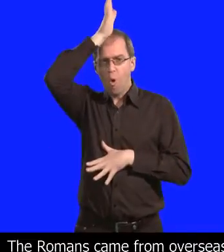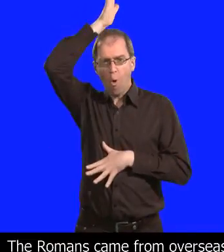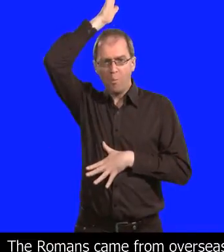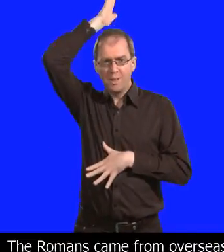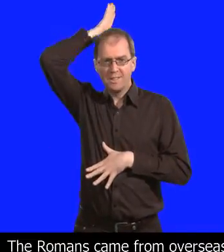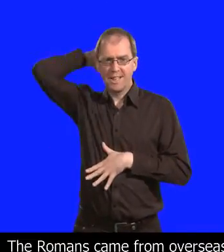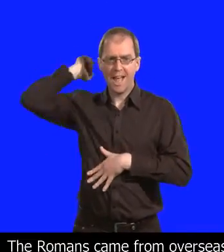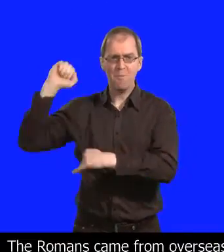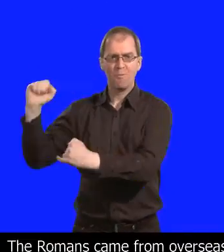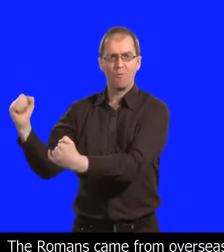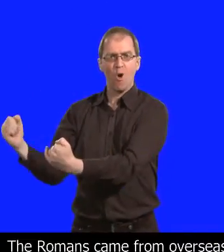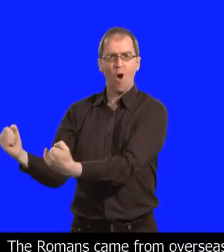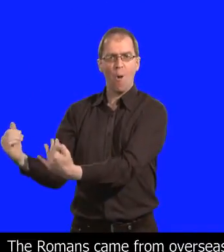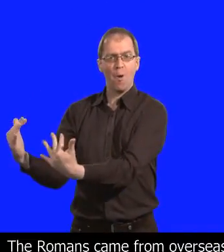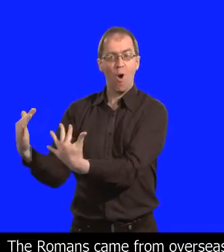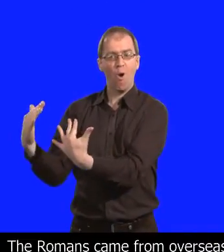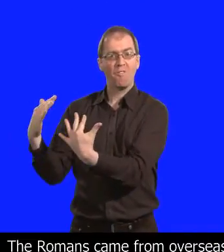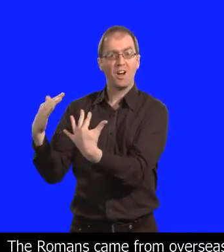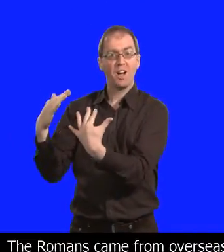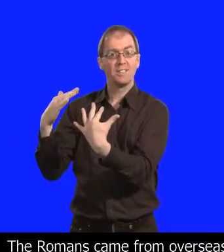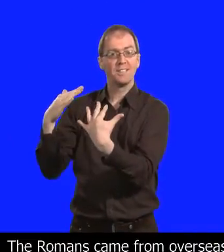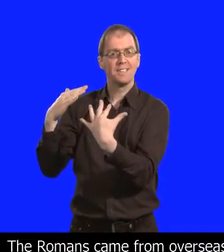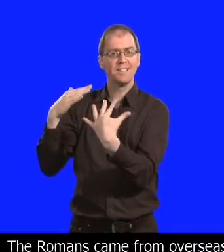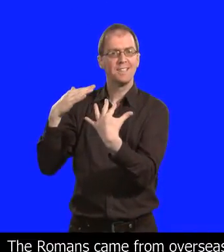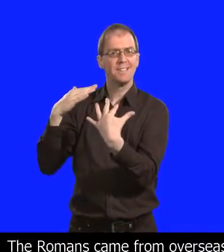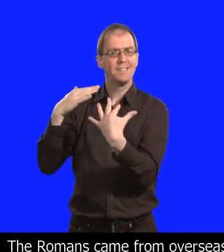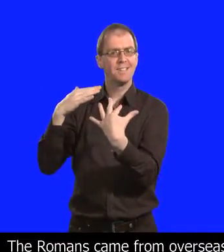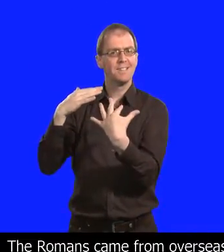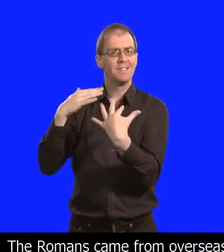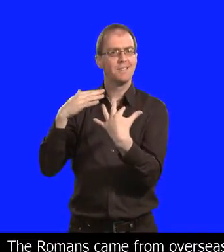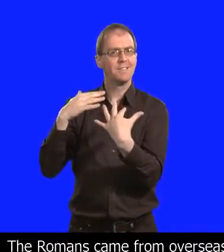the Romans came from overseas,